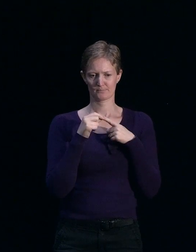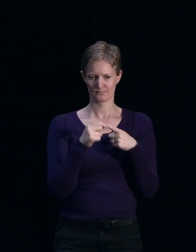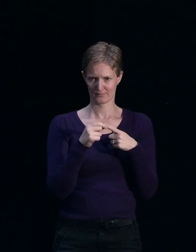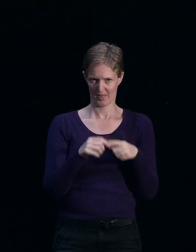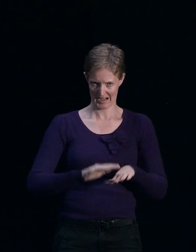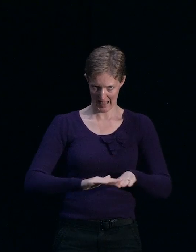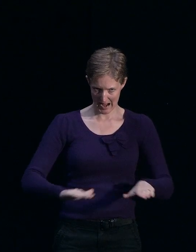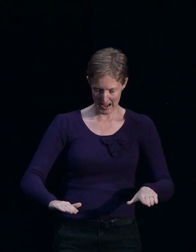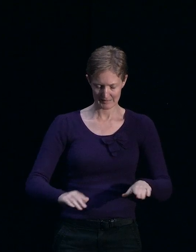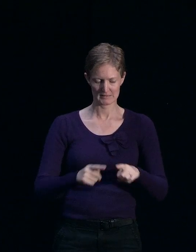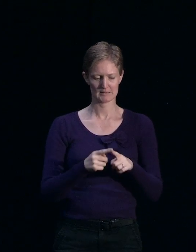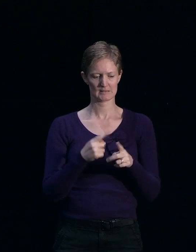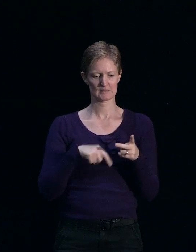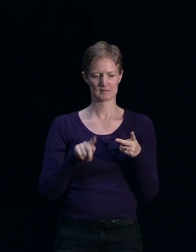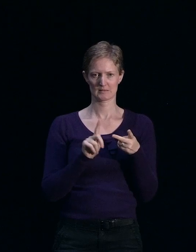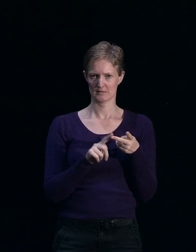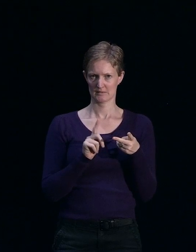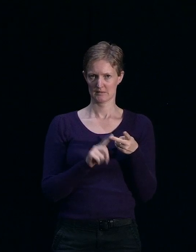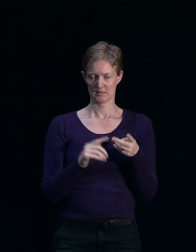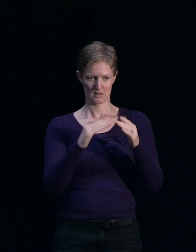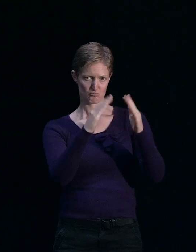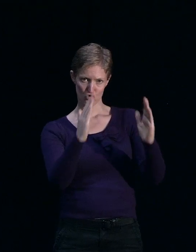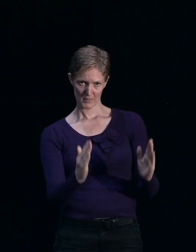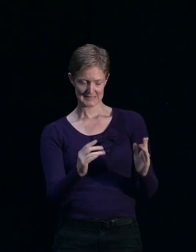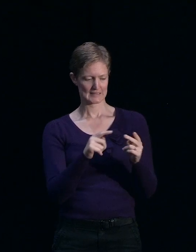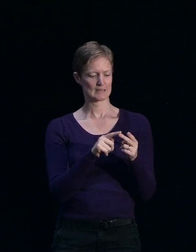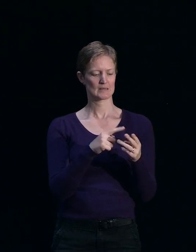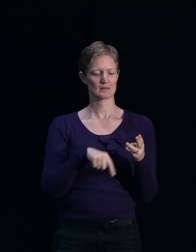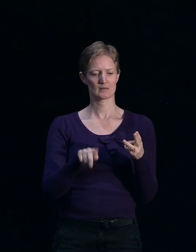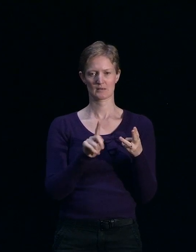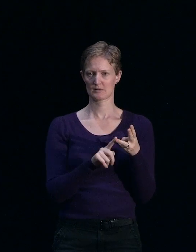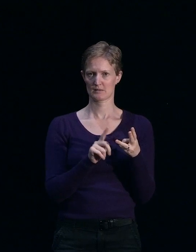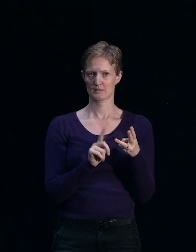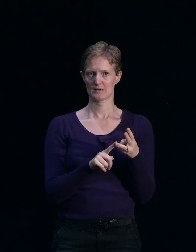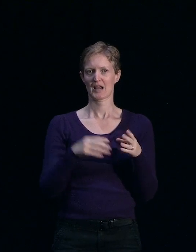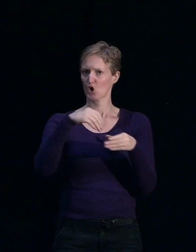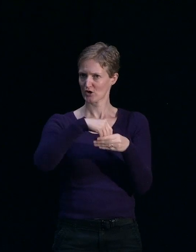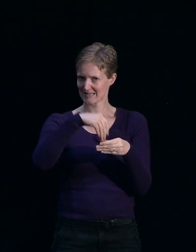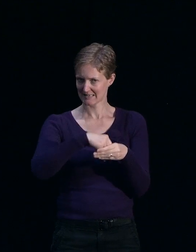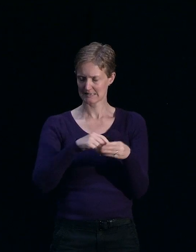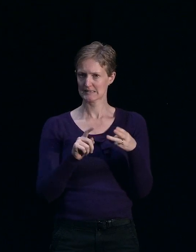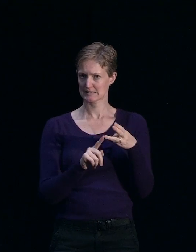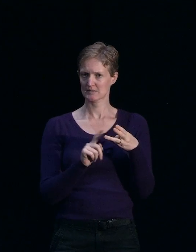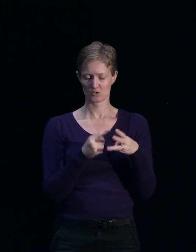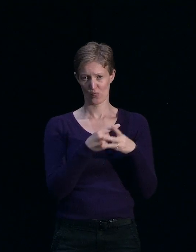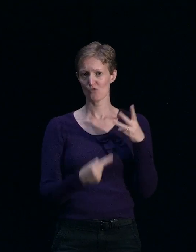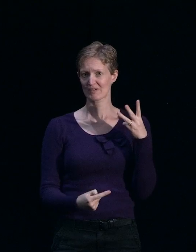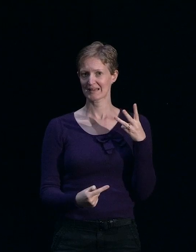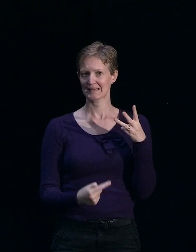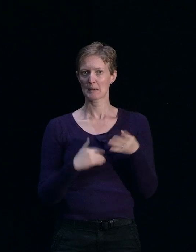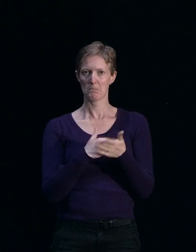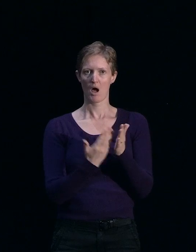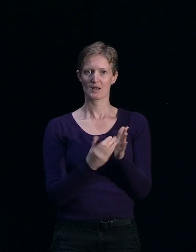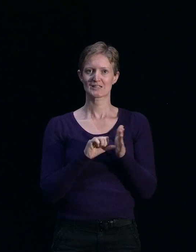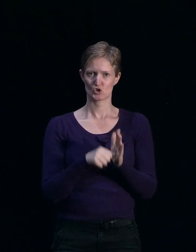around land, there's one around property, and there's a component around contents. So those are the three parts to